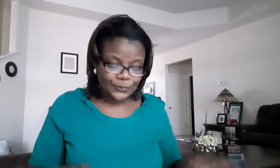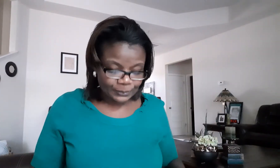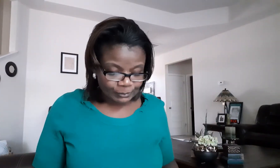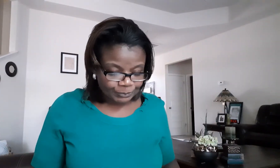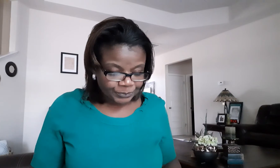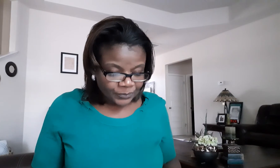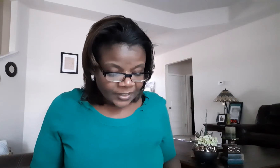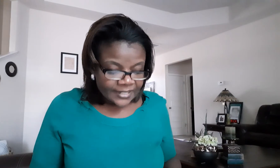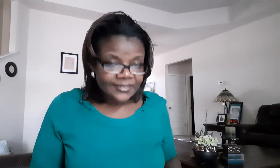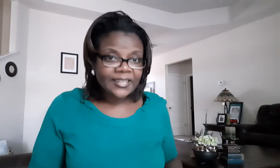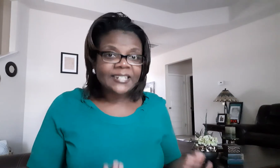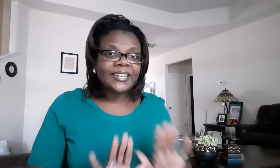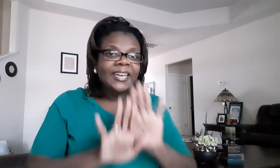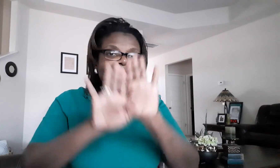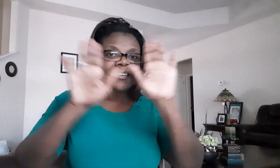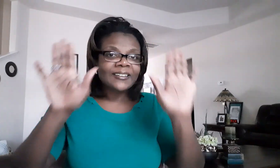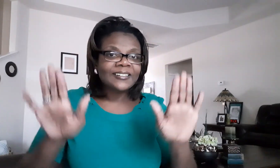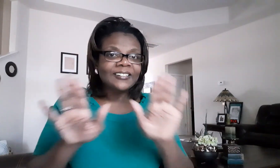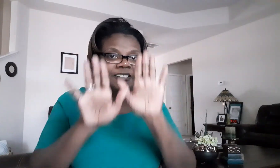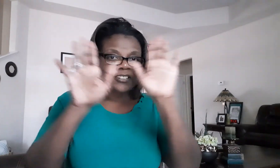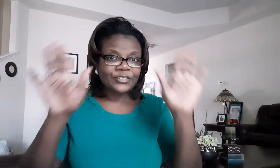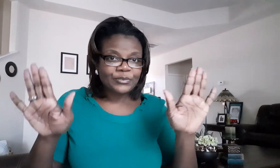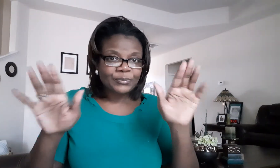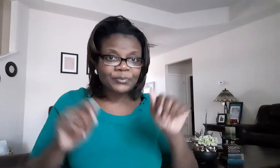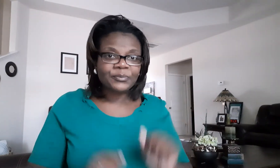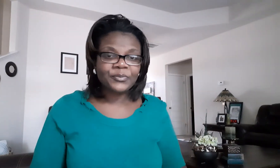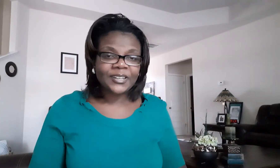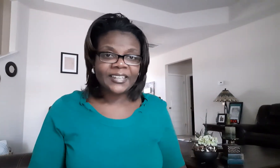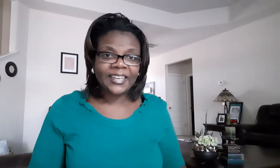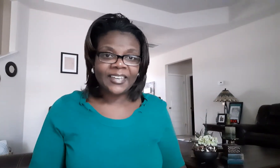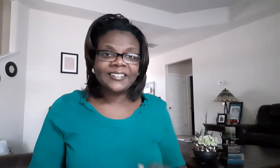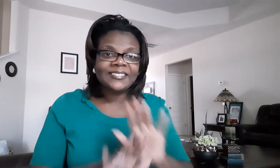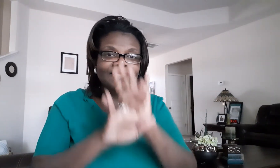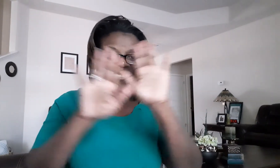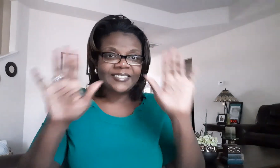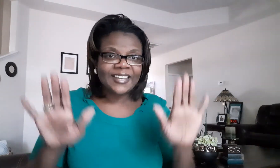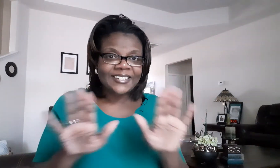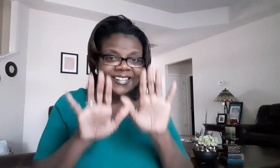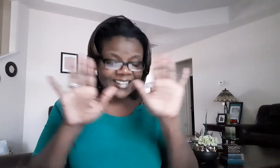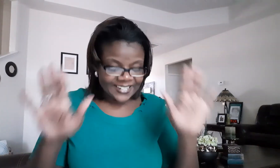sunday again sunday